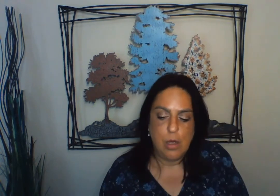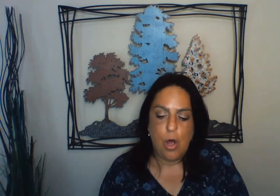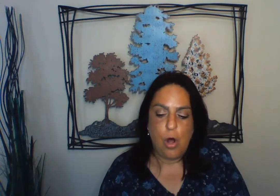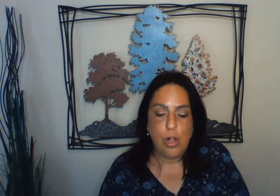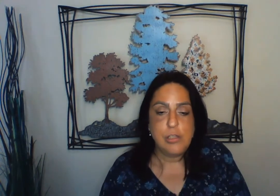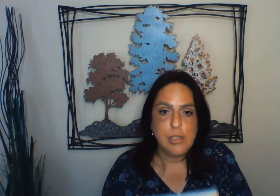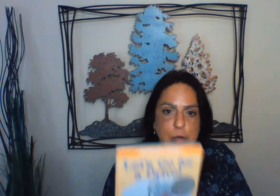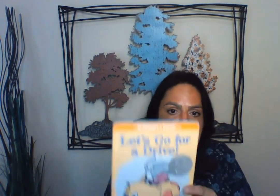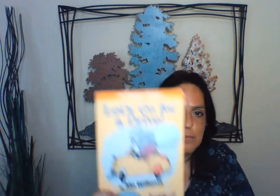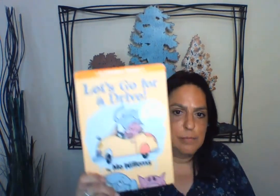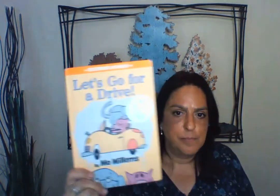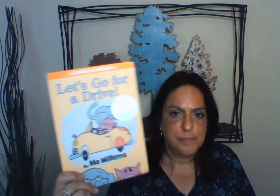Also,